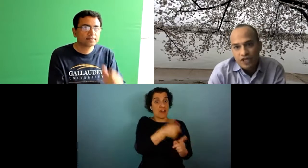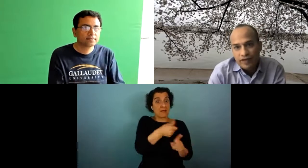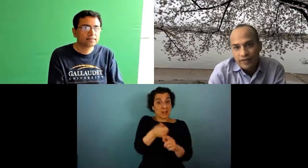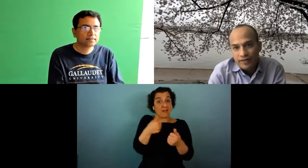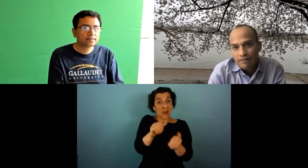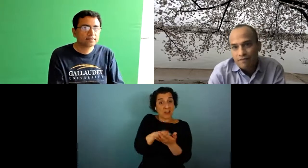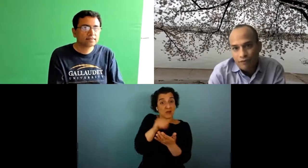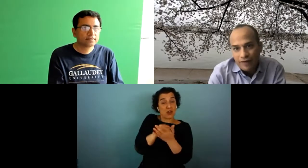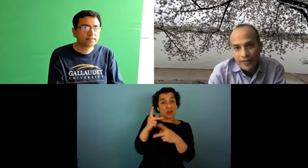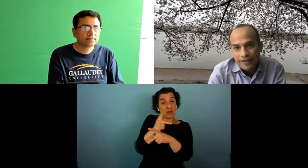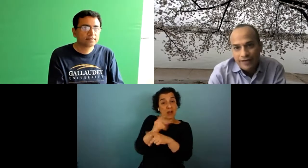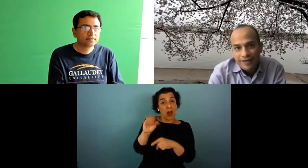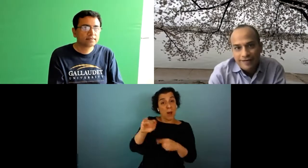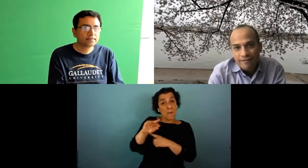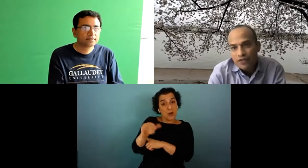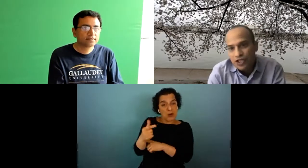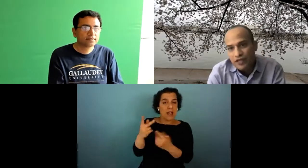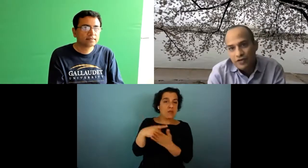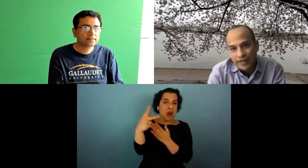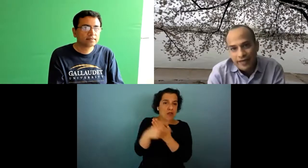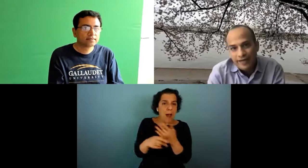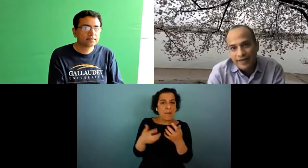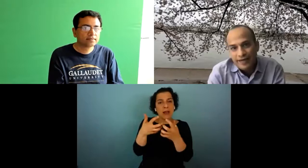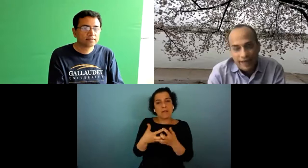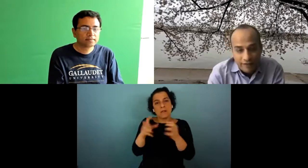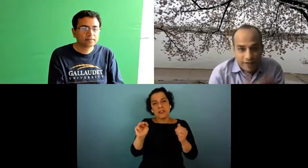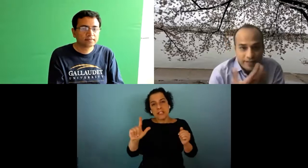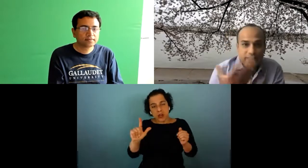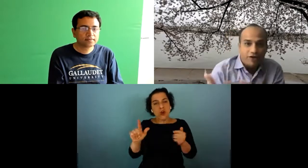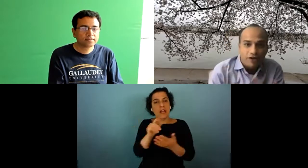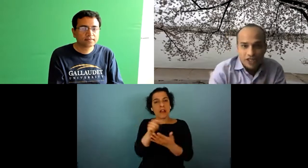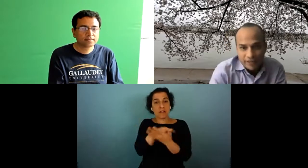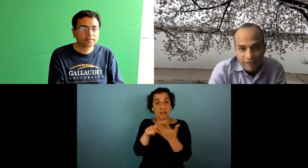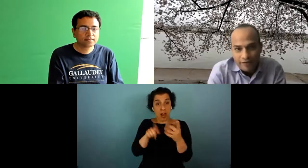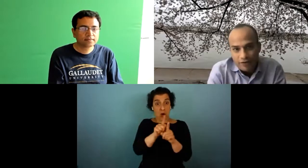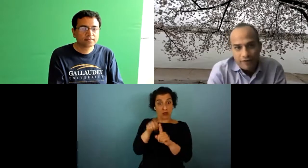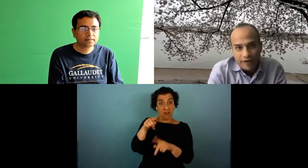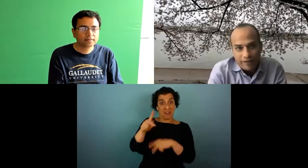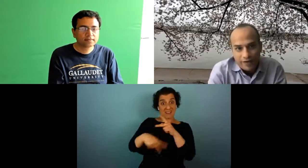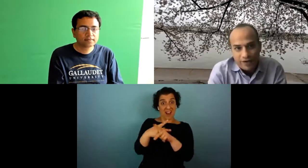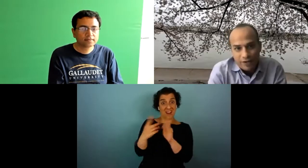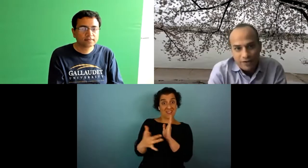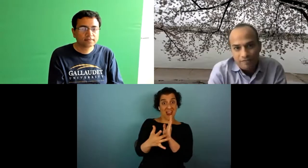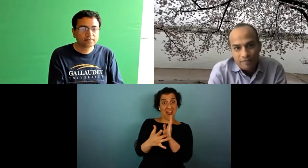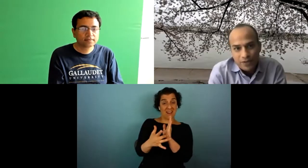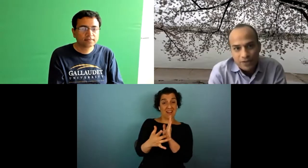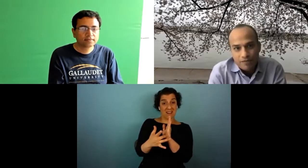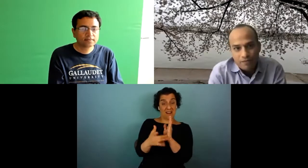with and learn computing in general programming machine learning and even this technology that we have talked we are we are talking